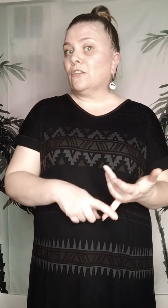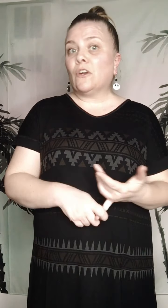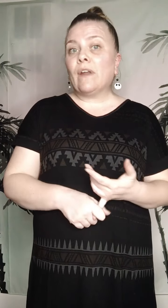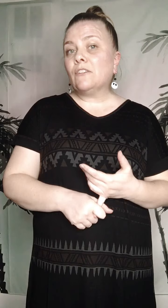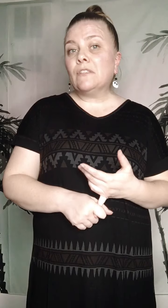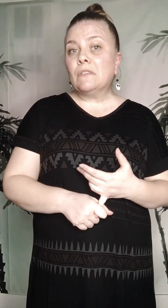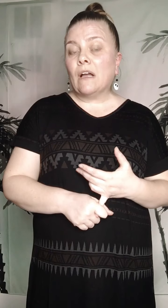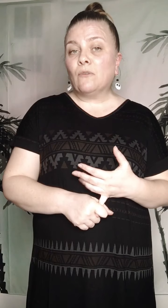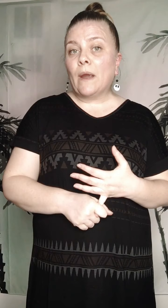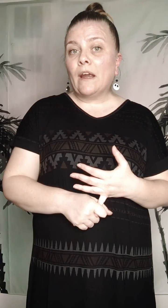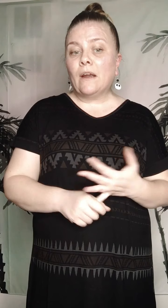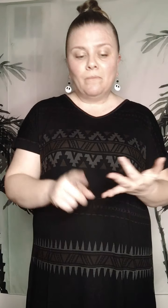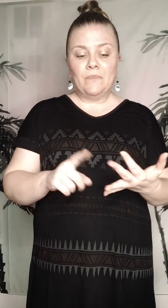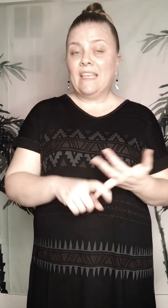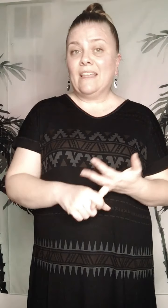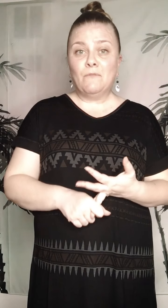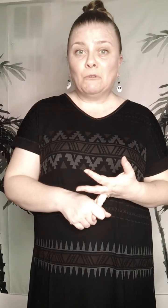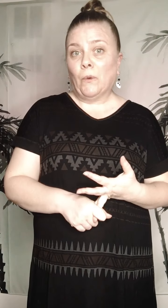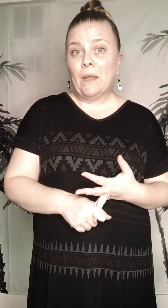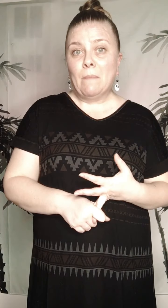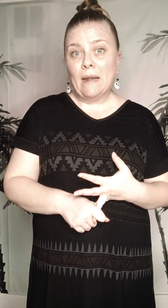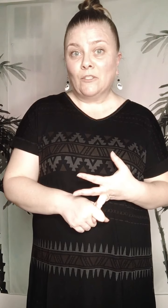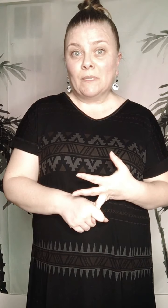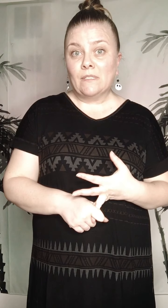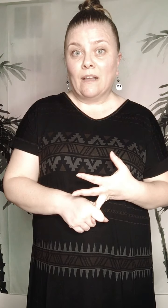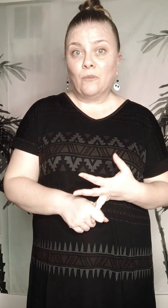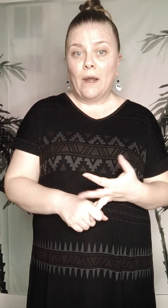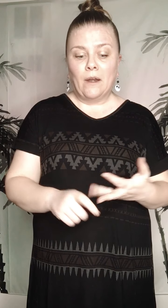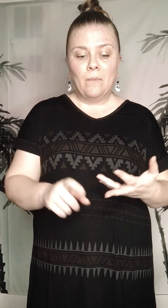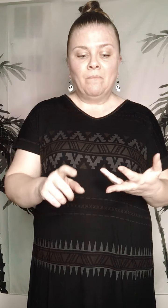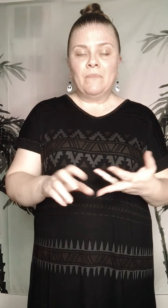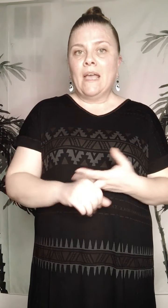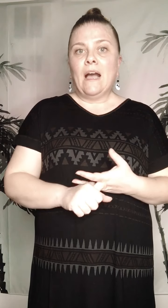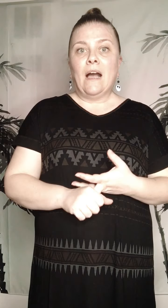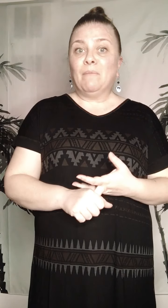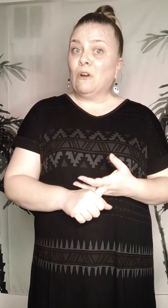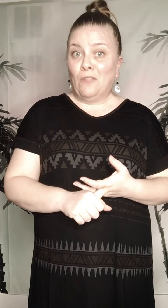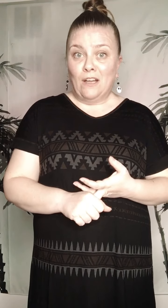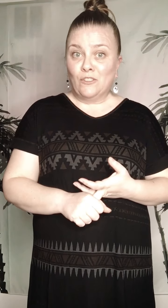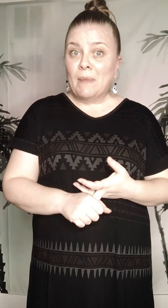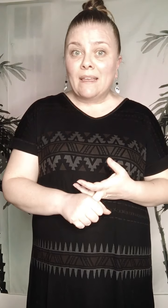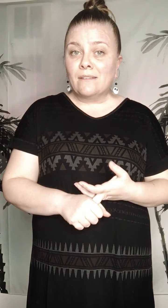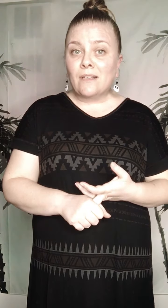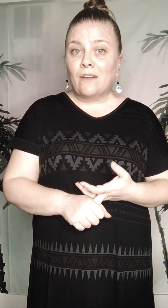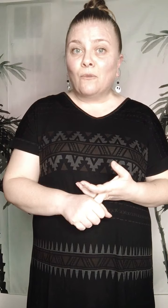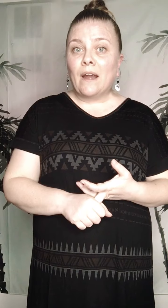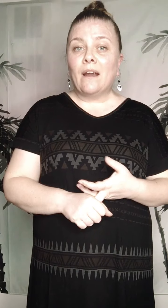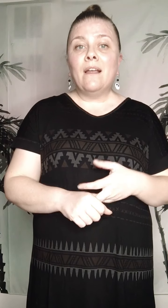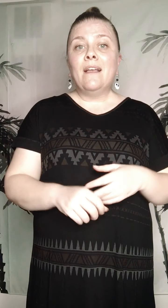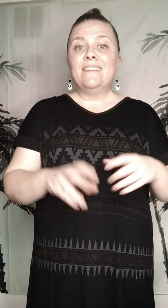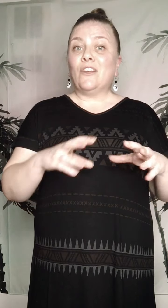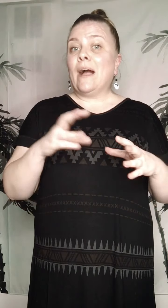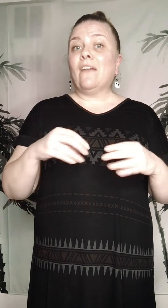correction software, inventory management software, collage making software. So I